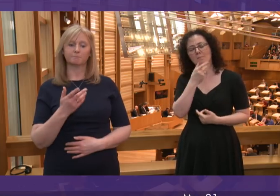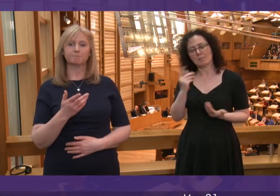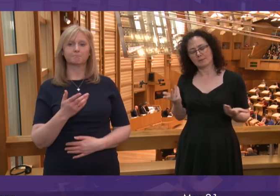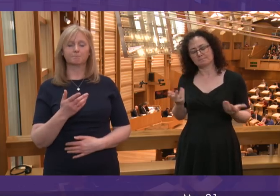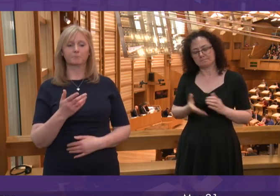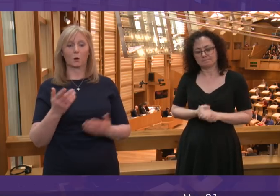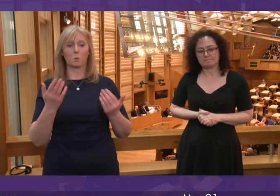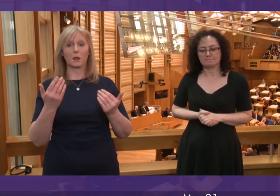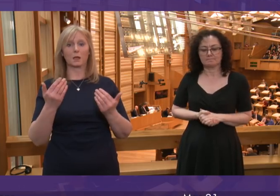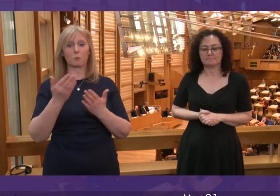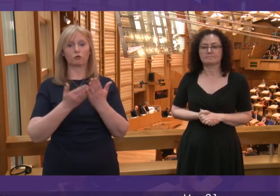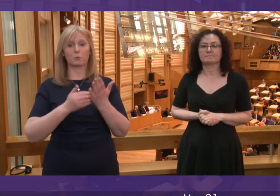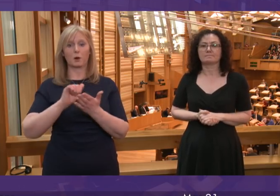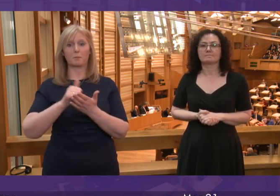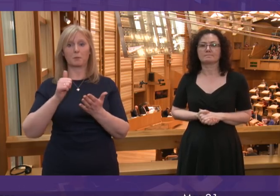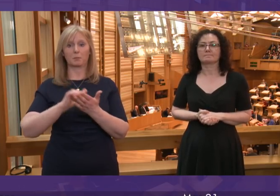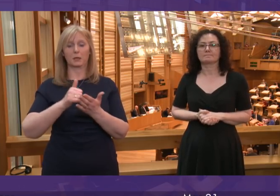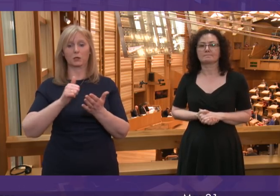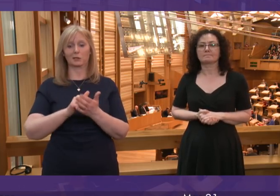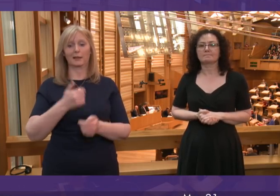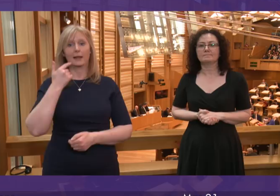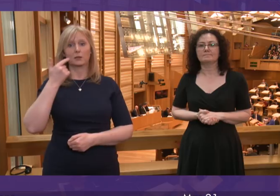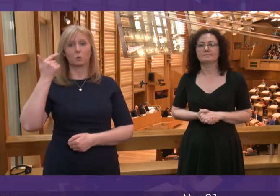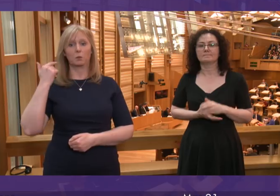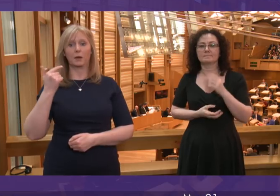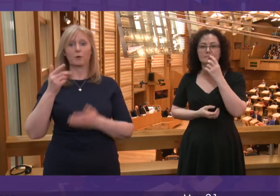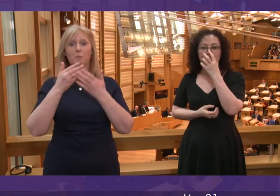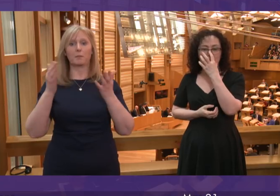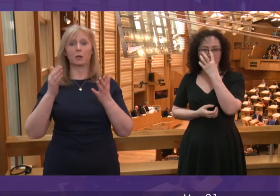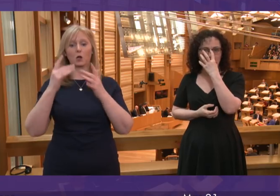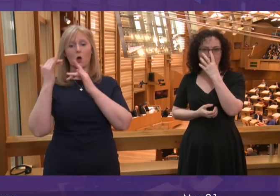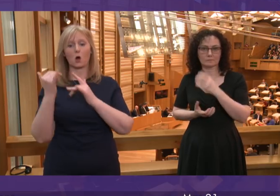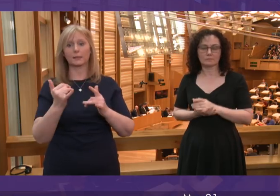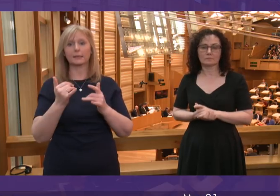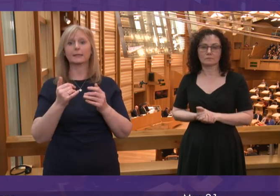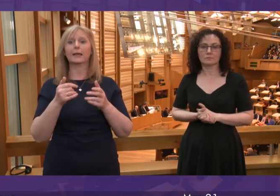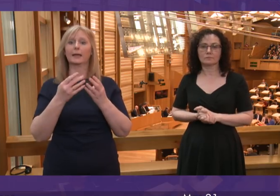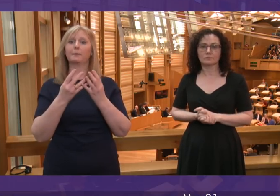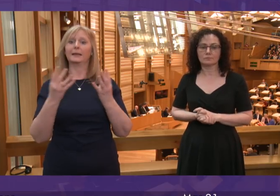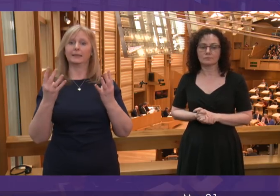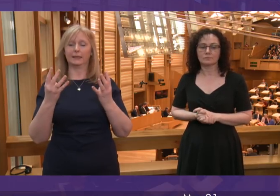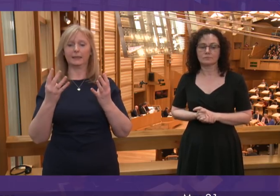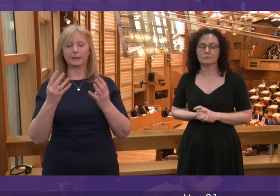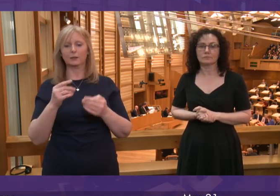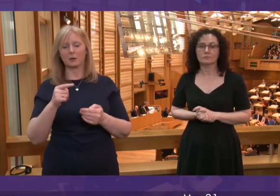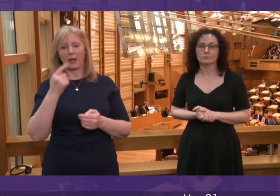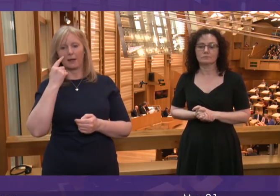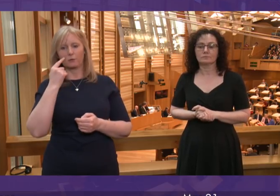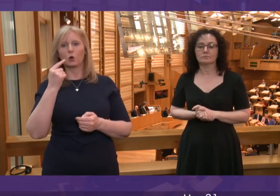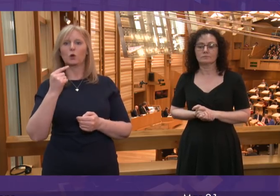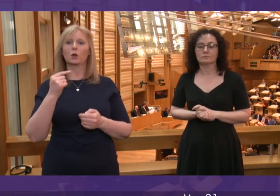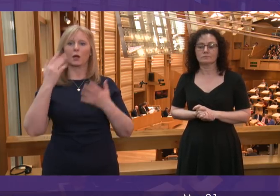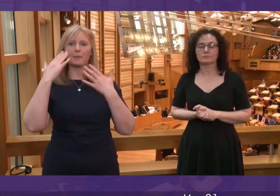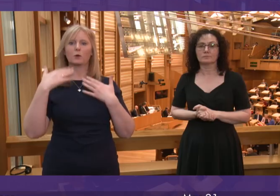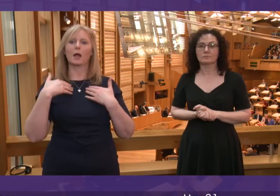the report published by the Public Audit Committee last week, which looked at the relationship between social media and mental health. The report made recommendations